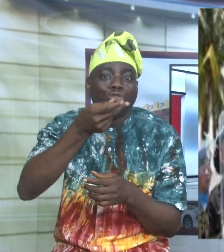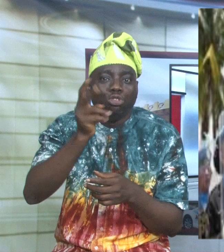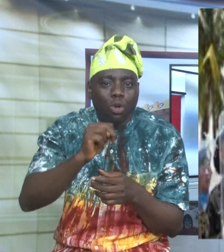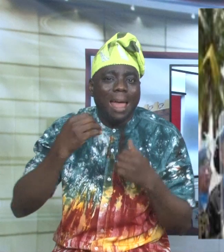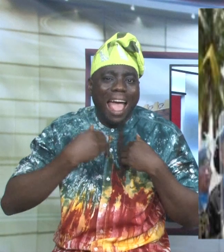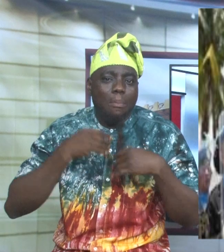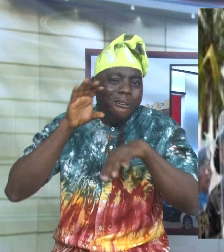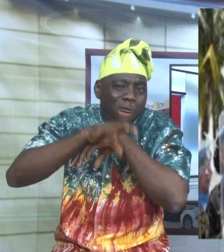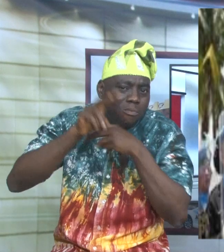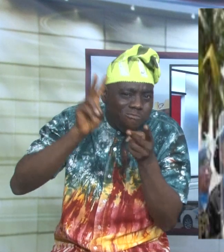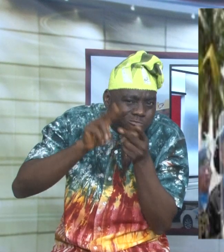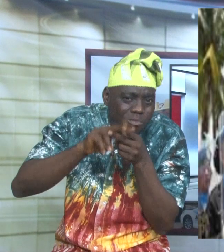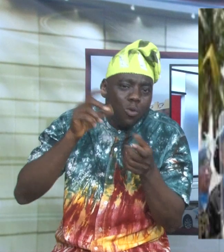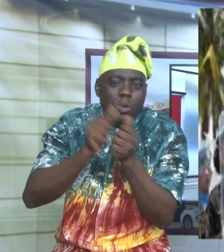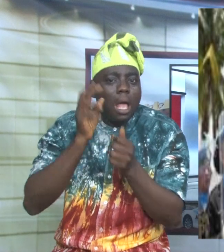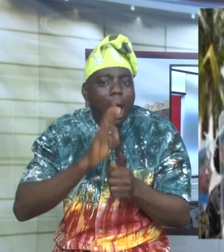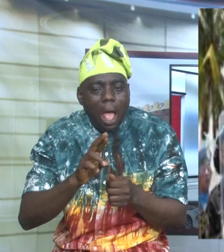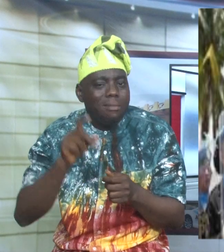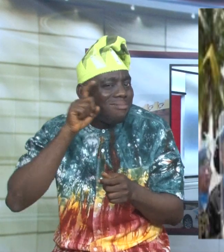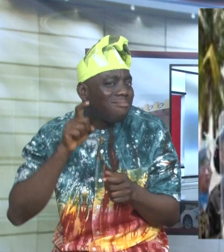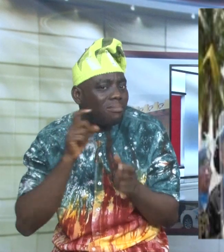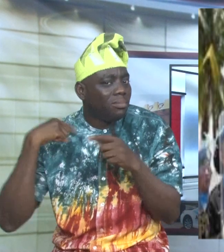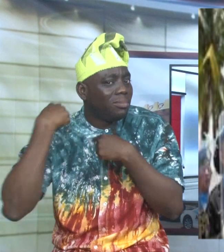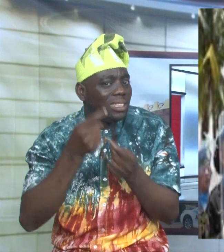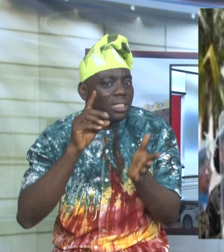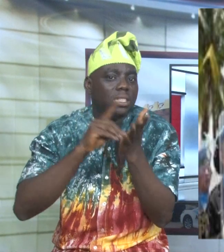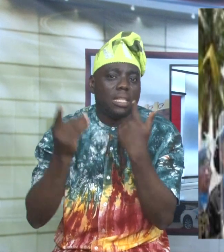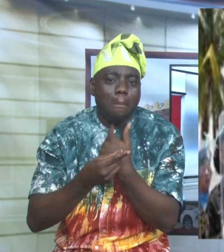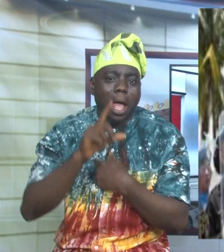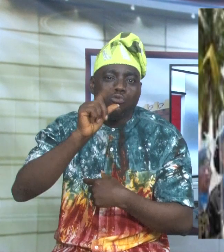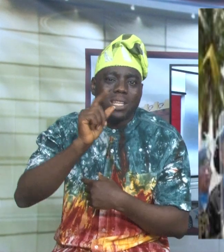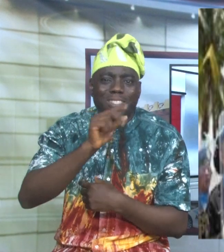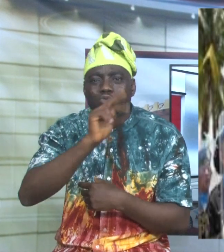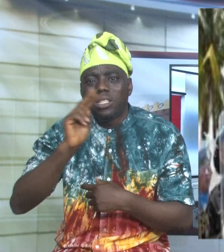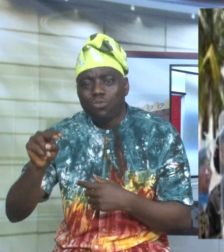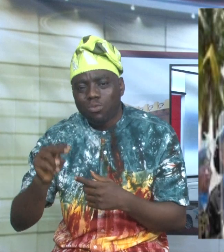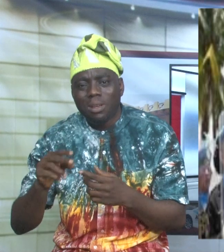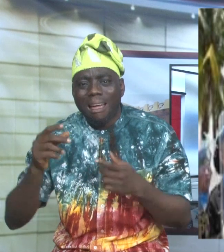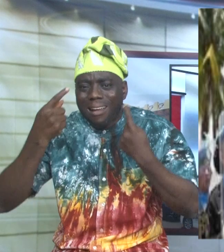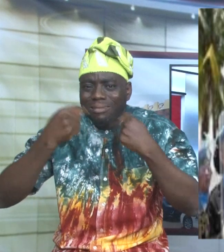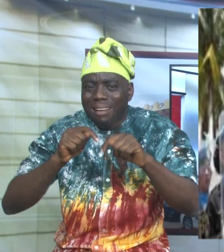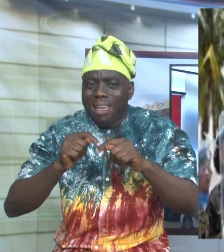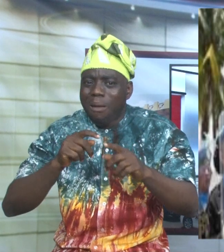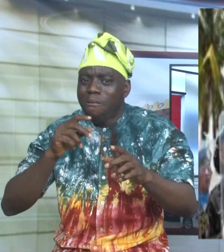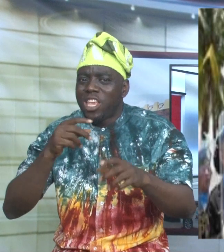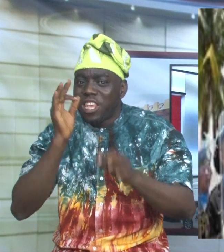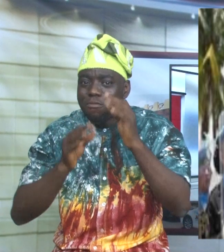unlawful, carnal knowledge of her since November 2022 and threatened to kill her if she revealed their